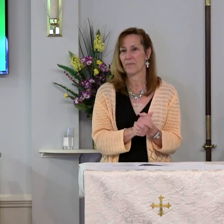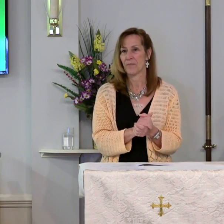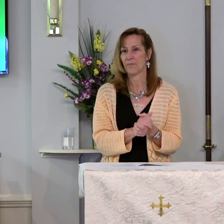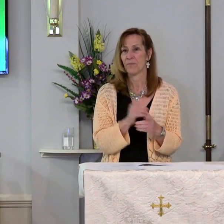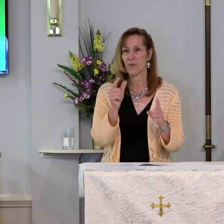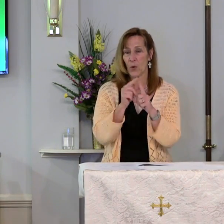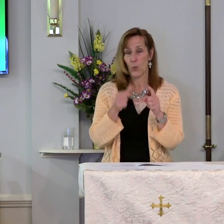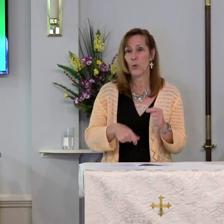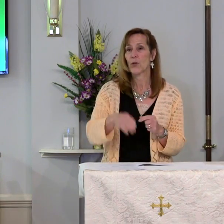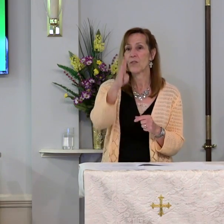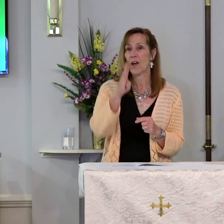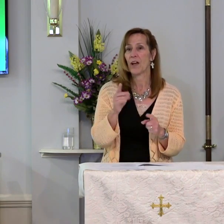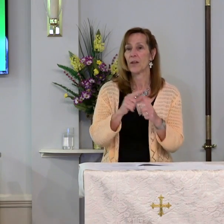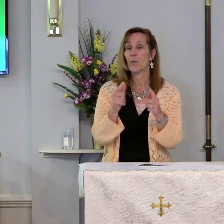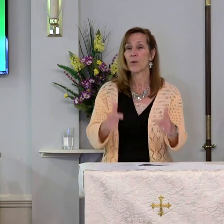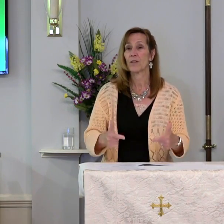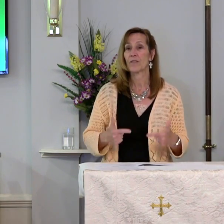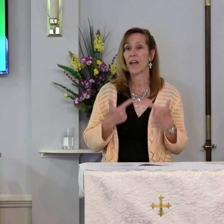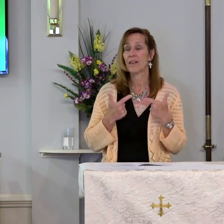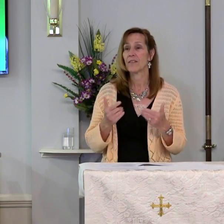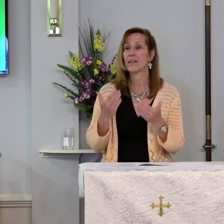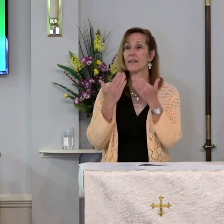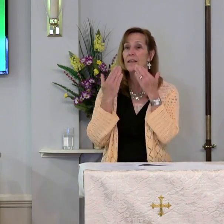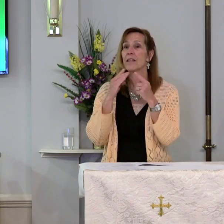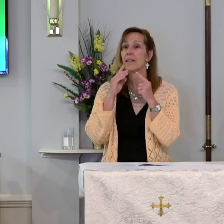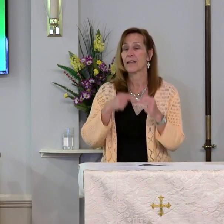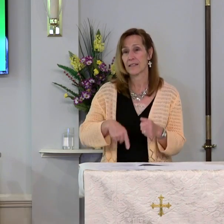Word of God. Word of life.